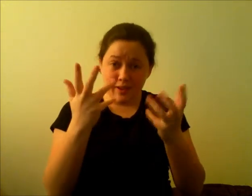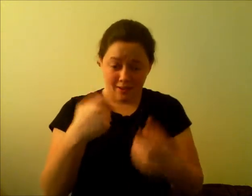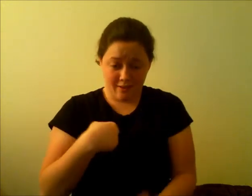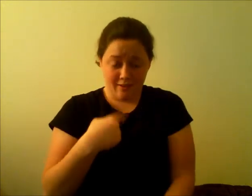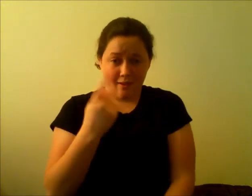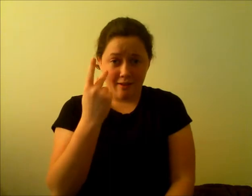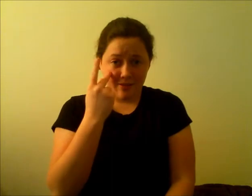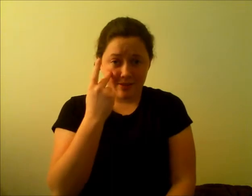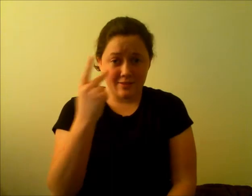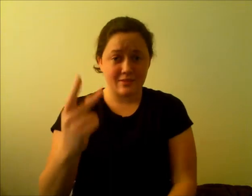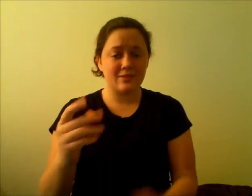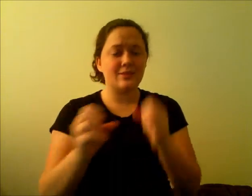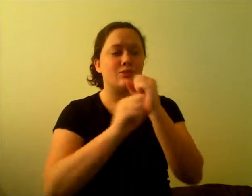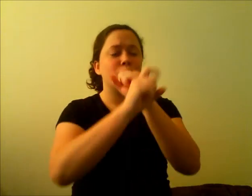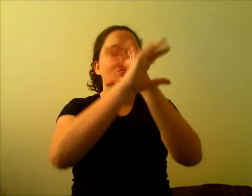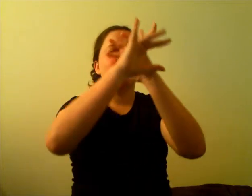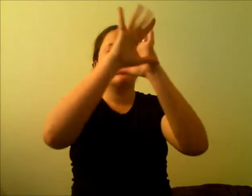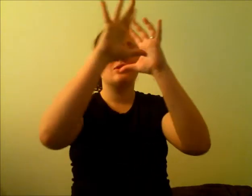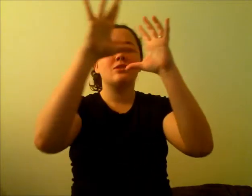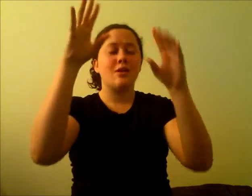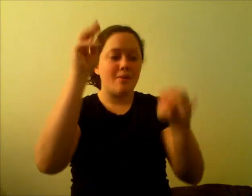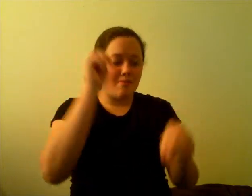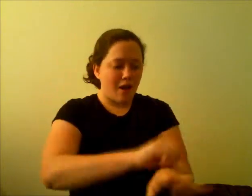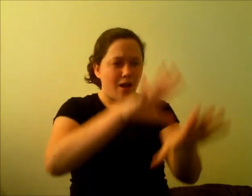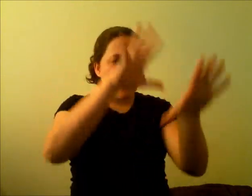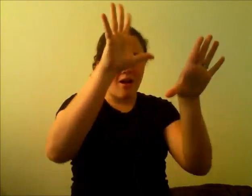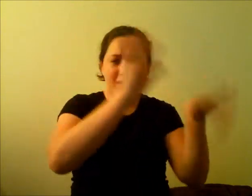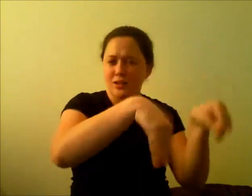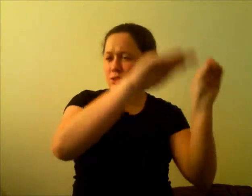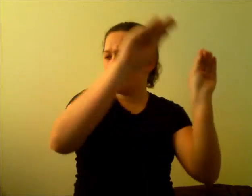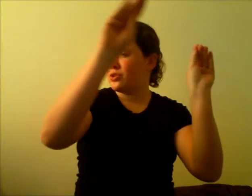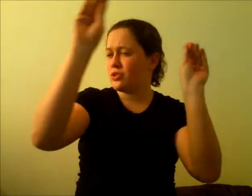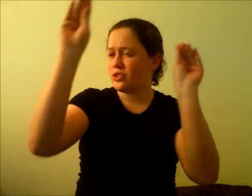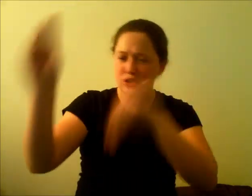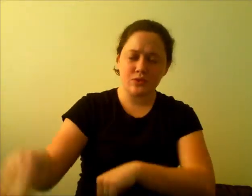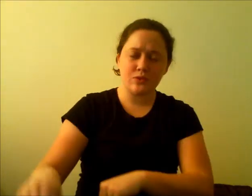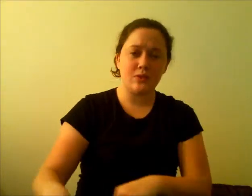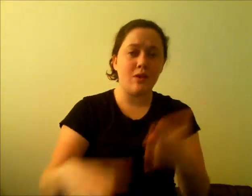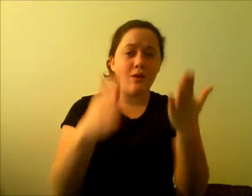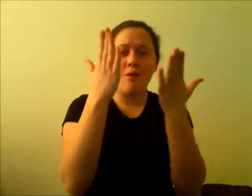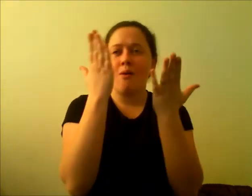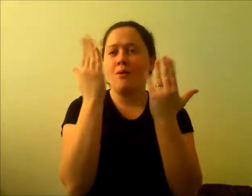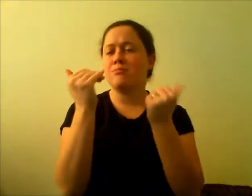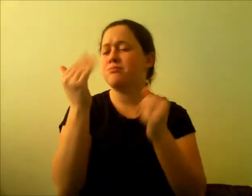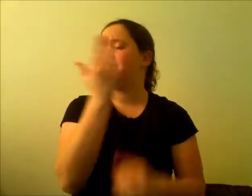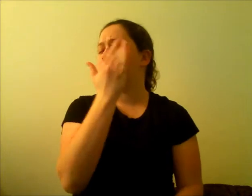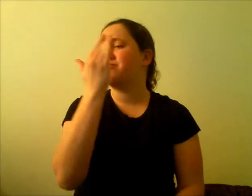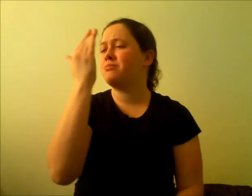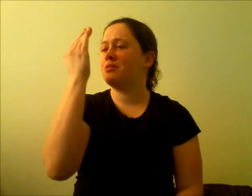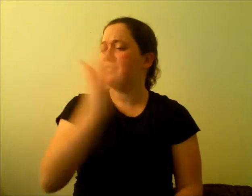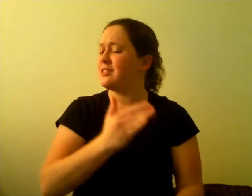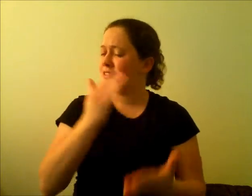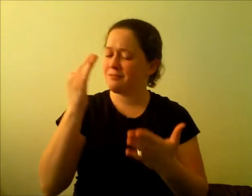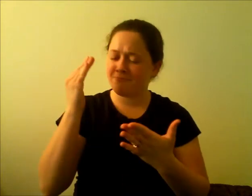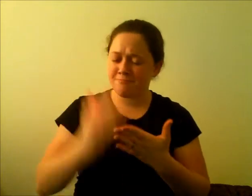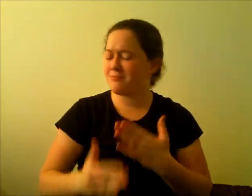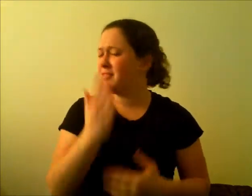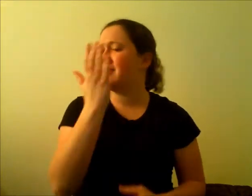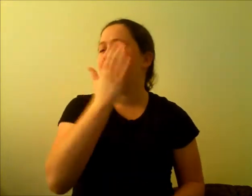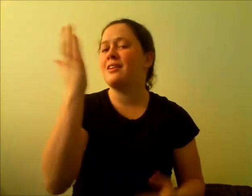I've seen dreams that move the mountains Hope that doesn't ever